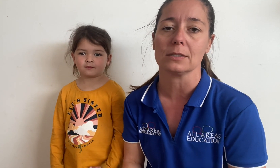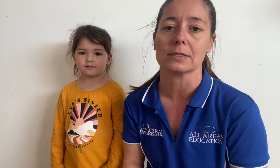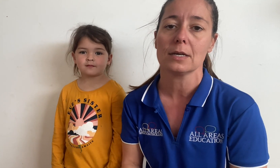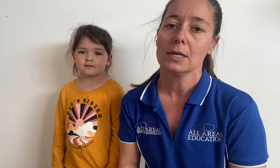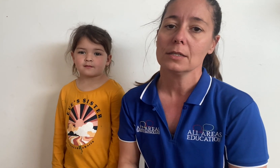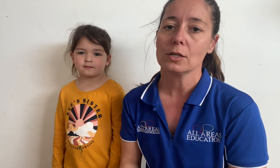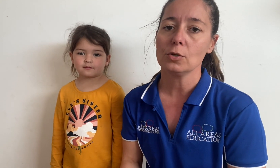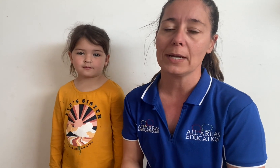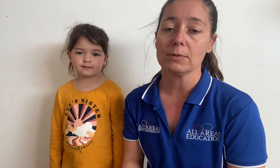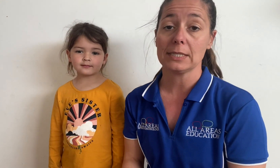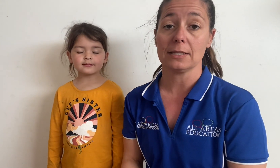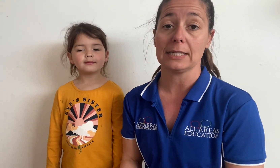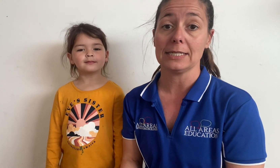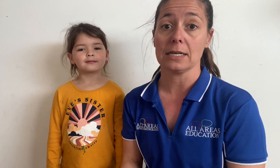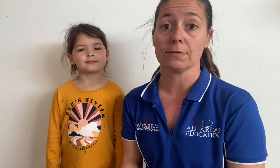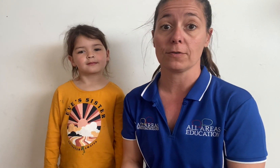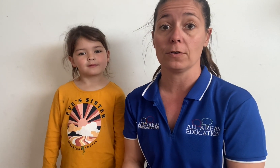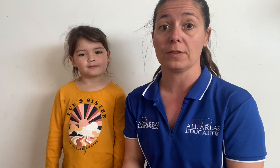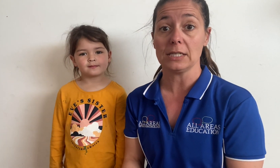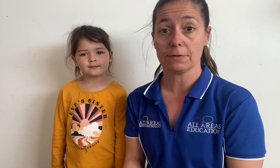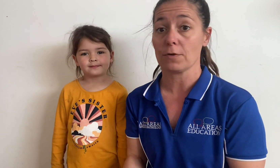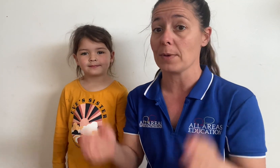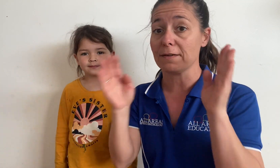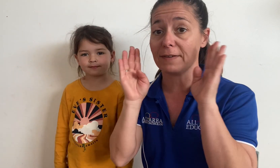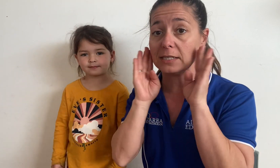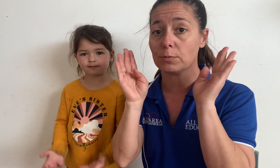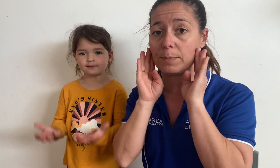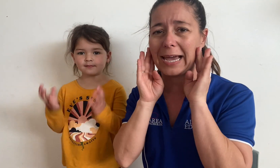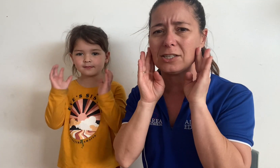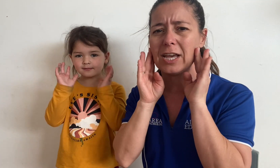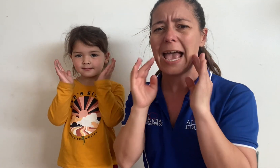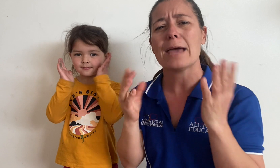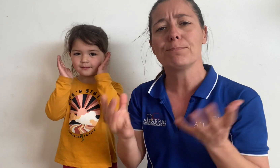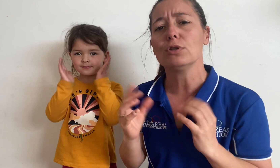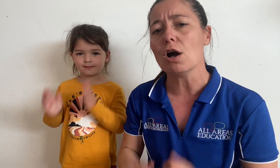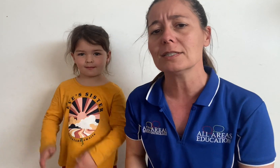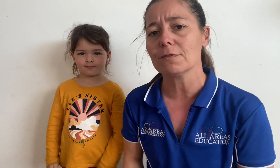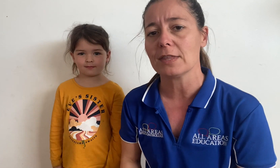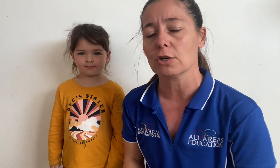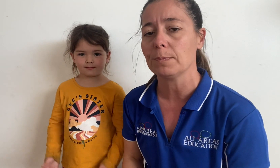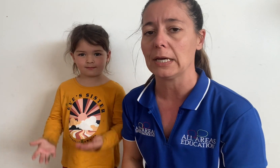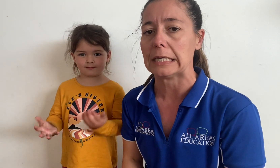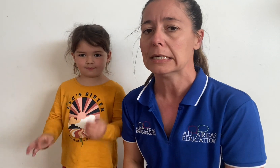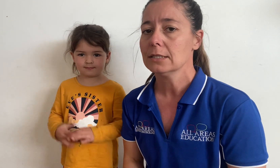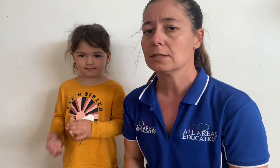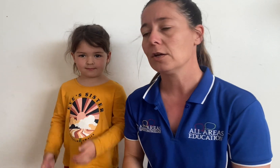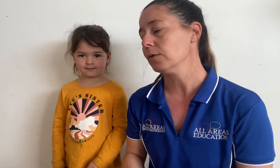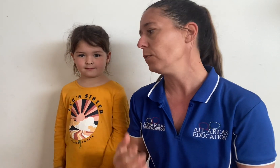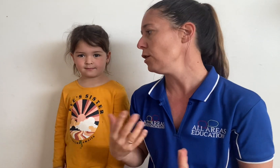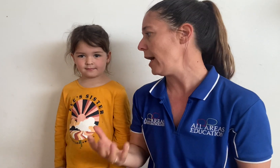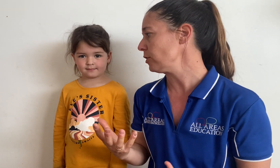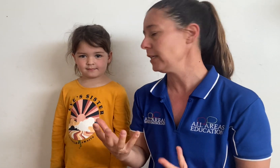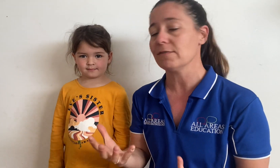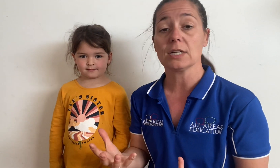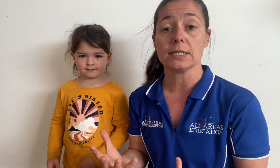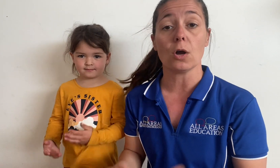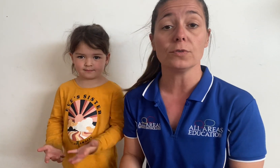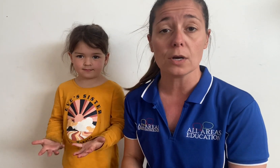so you'll be able to see the details for this from our facebook page and blocks of therapy so we're not actually advertising ongoing